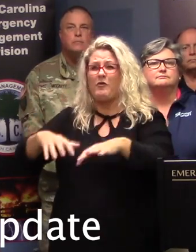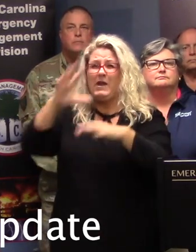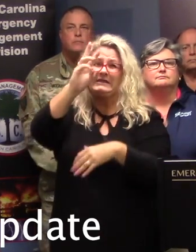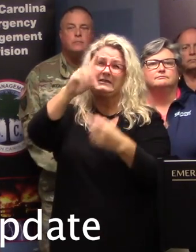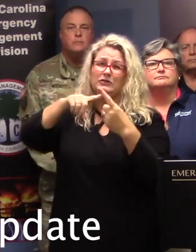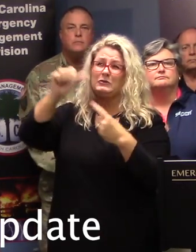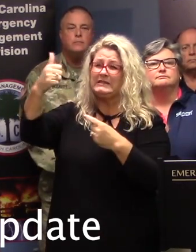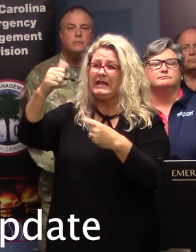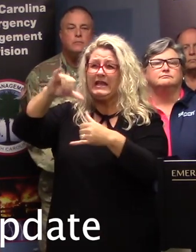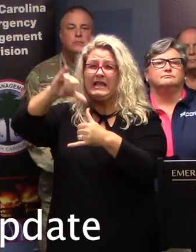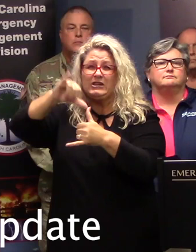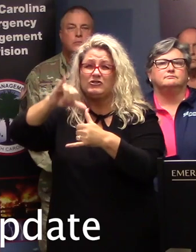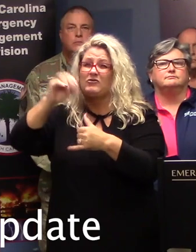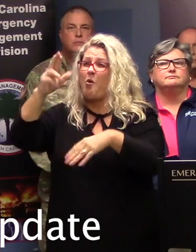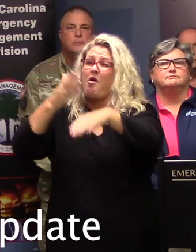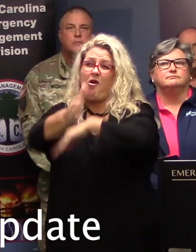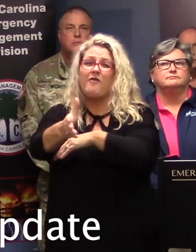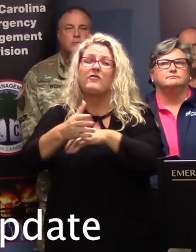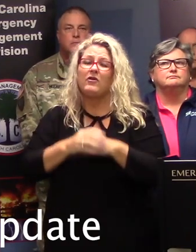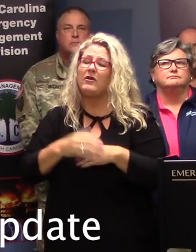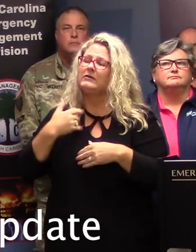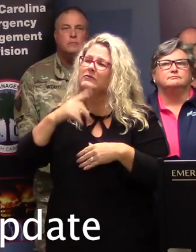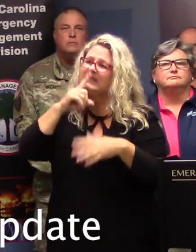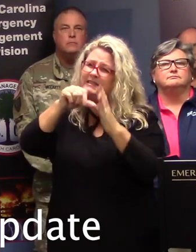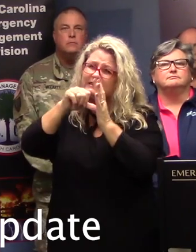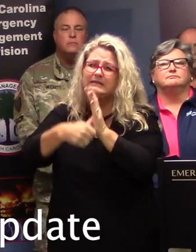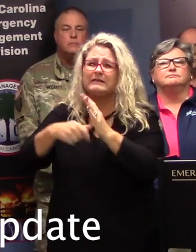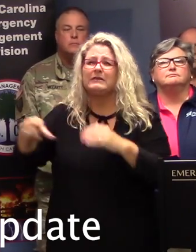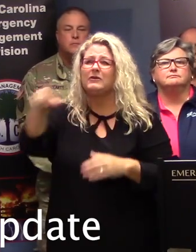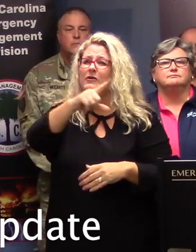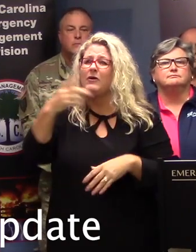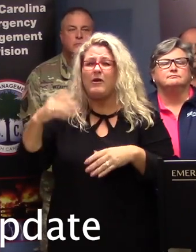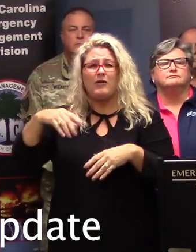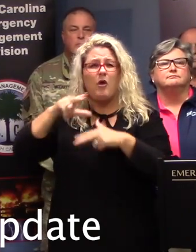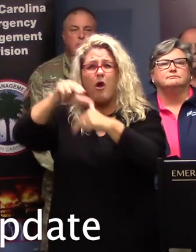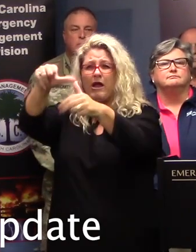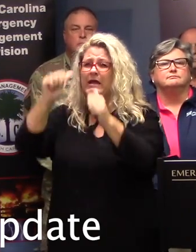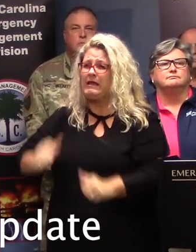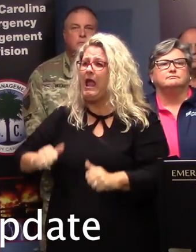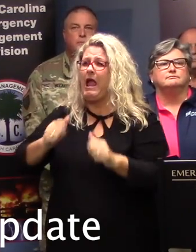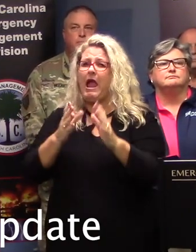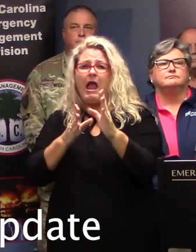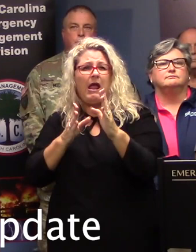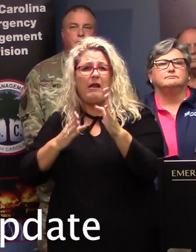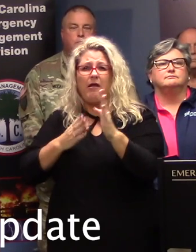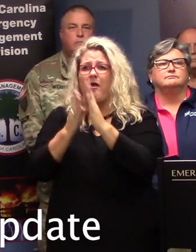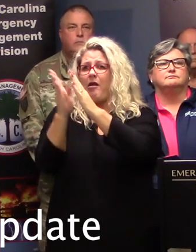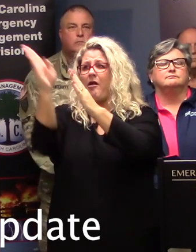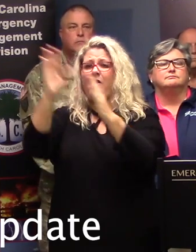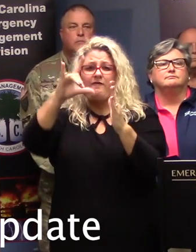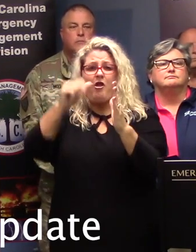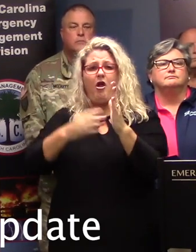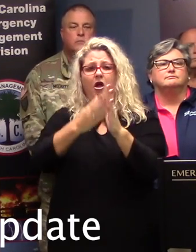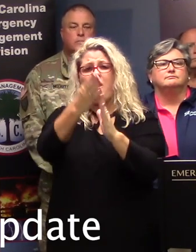or more are possible. It can't be stressed enough that the track could change and any shift to the left would bring the core of